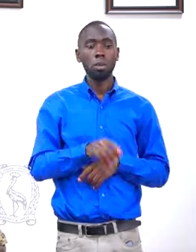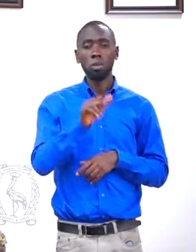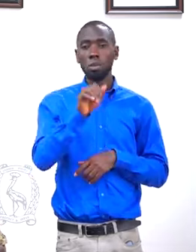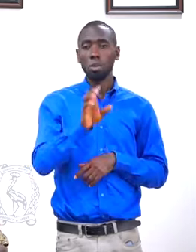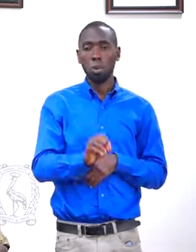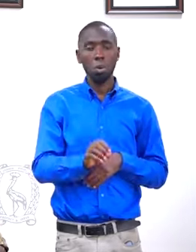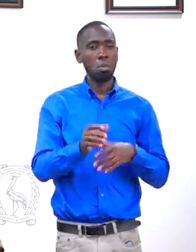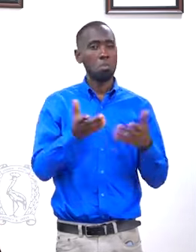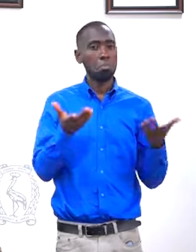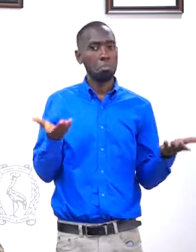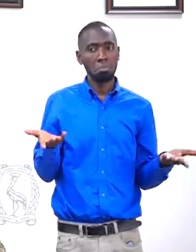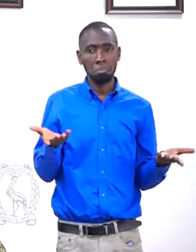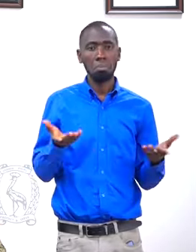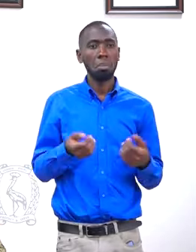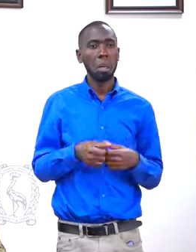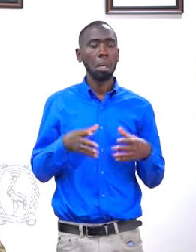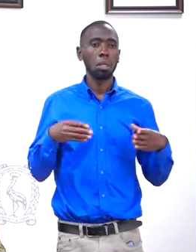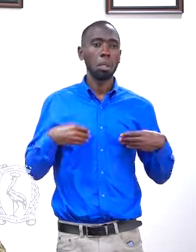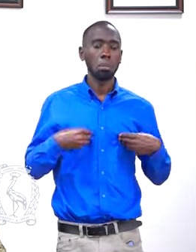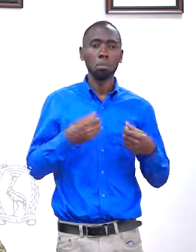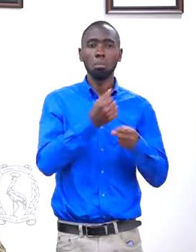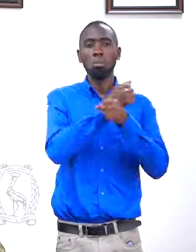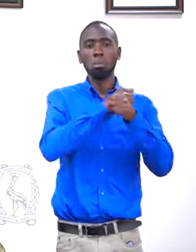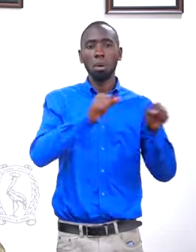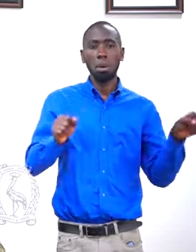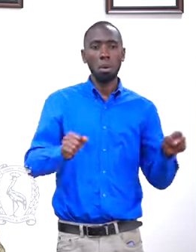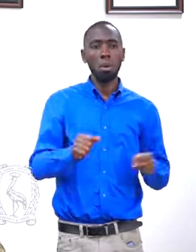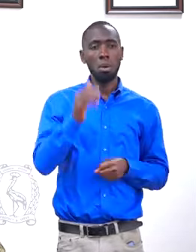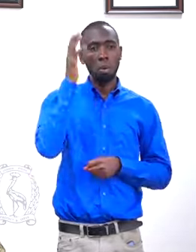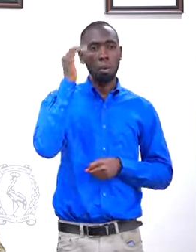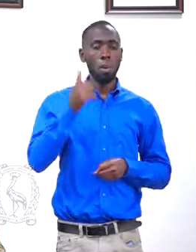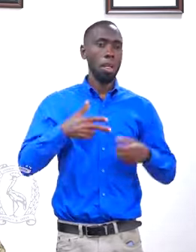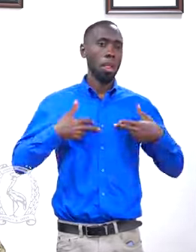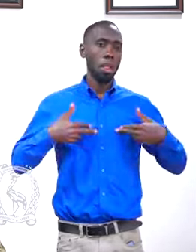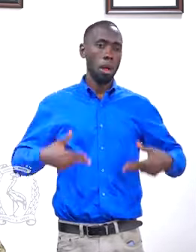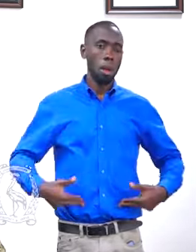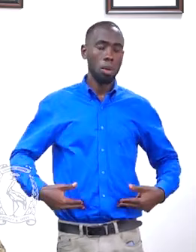So he was given a police bond because of his health condition.